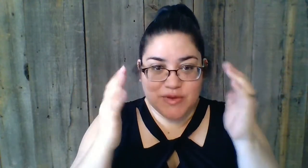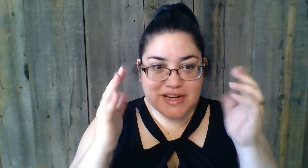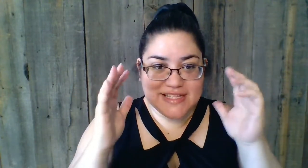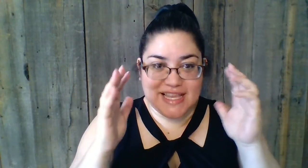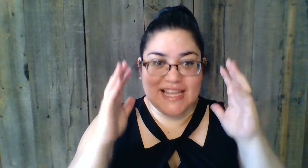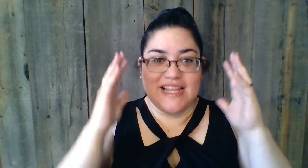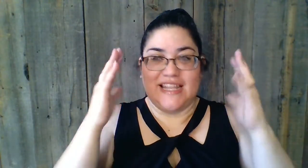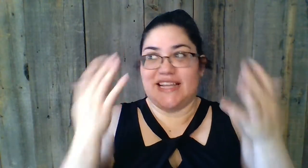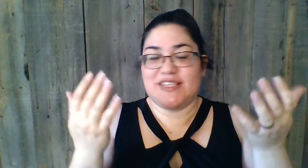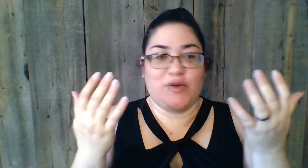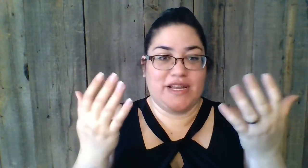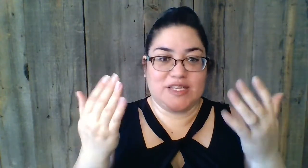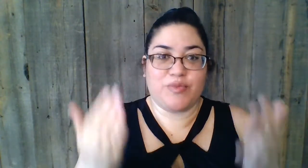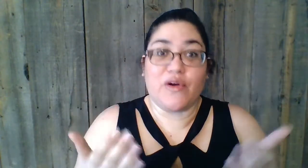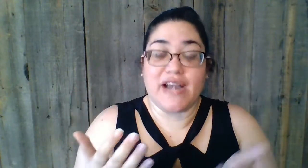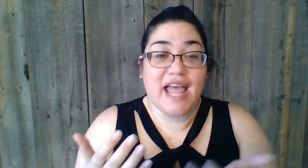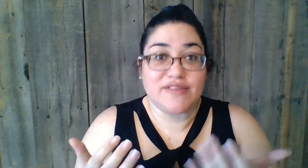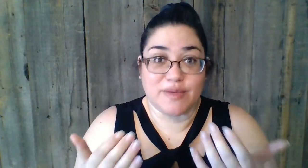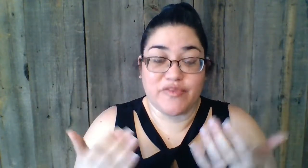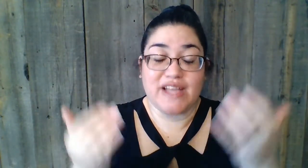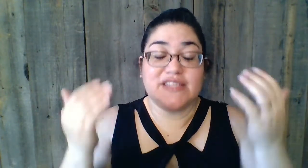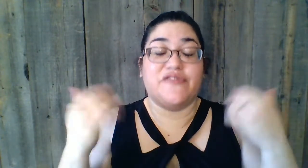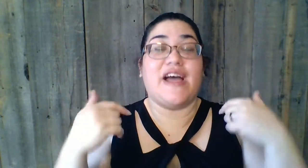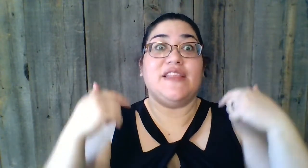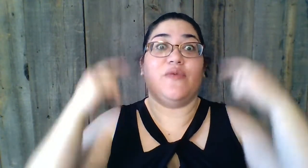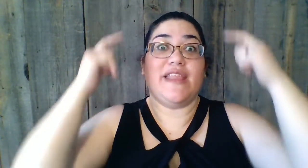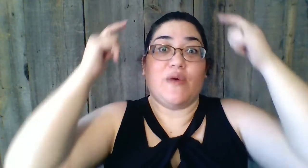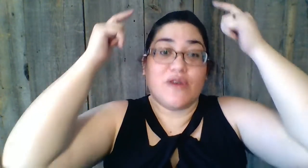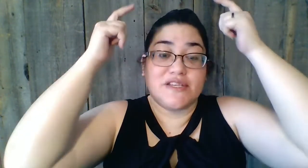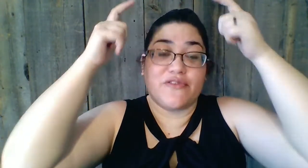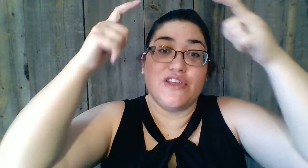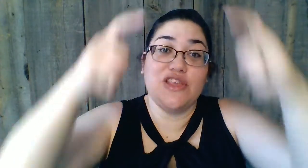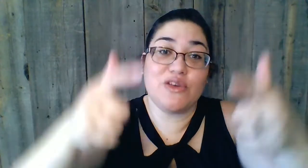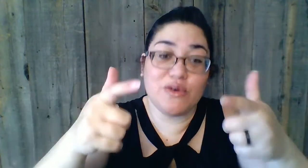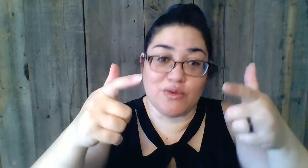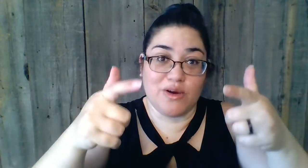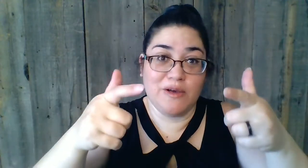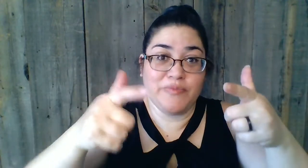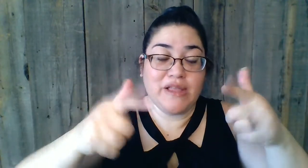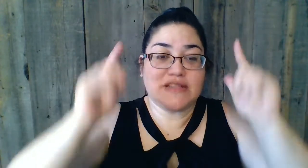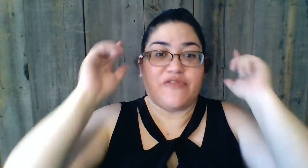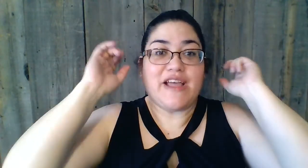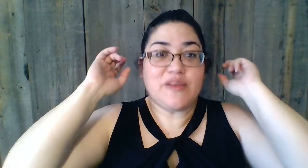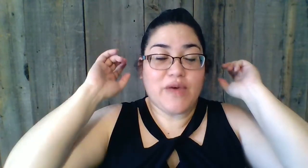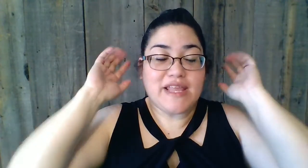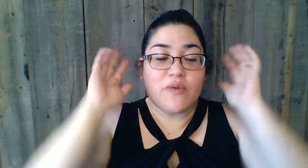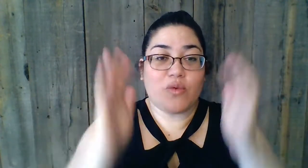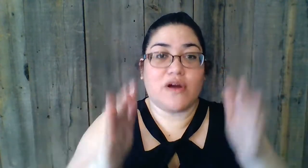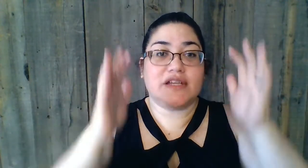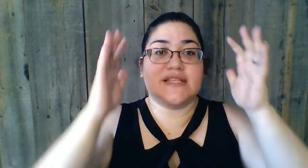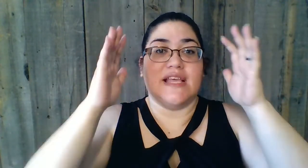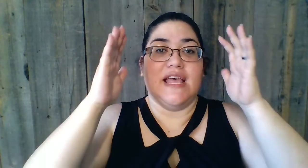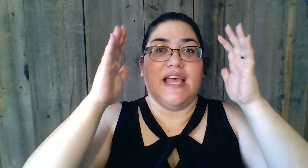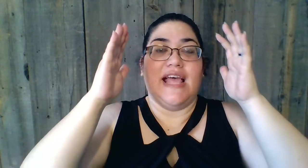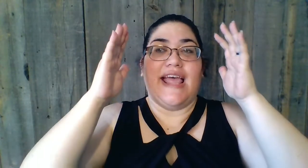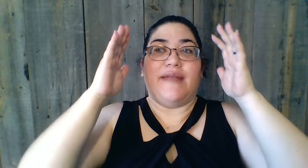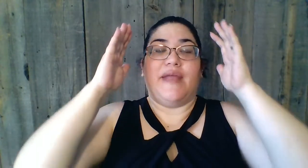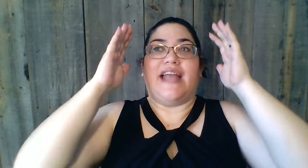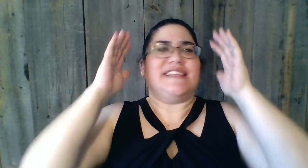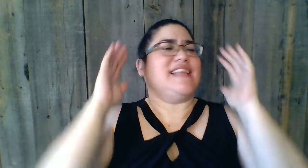where it's like, let's go and explore and have some fun to find the way that works for you, to find the way that works and is